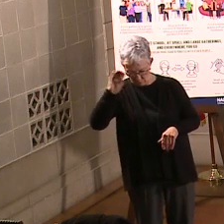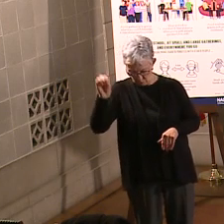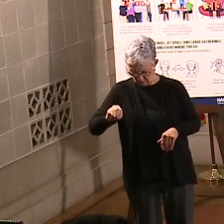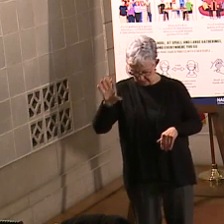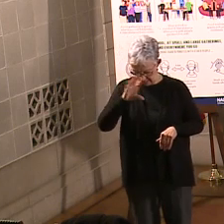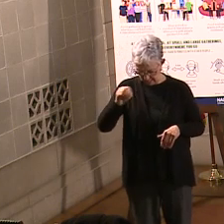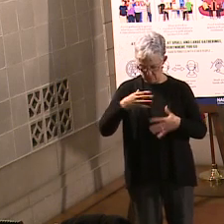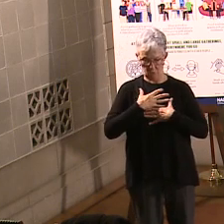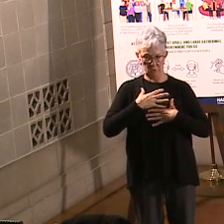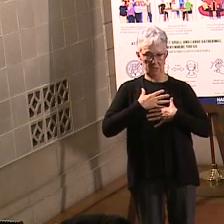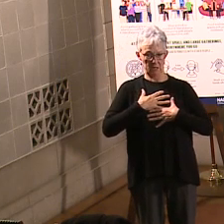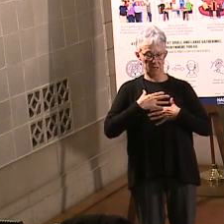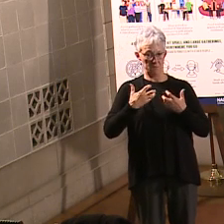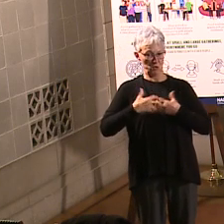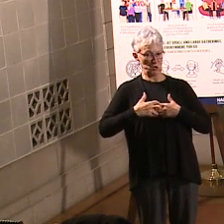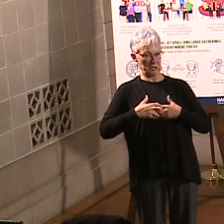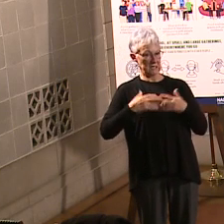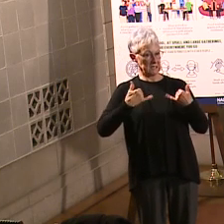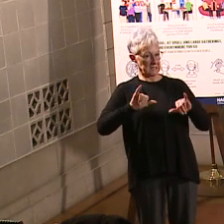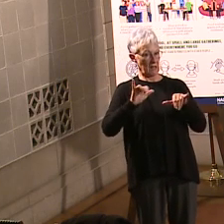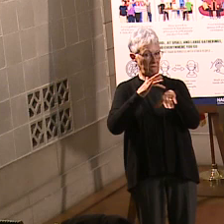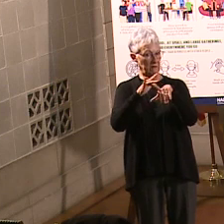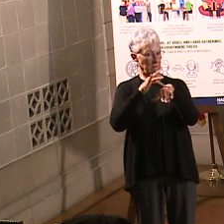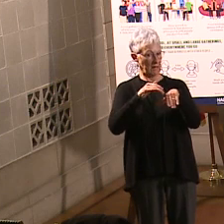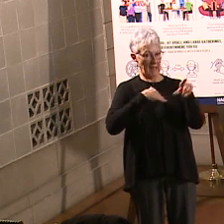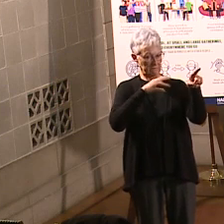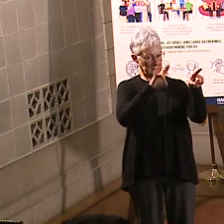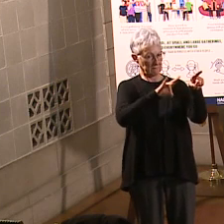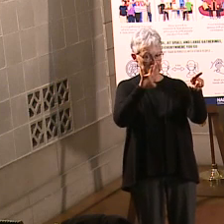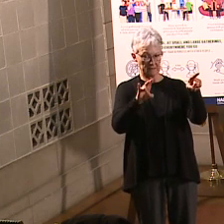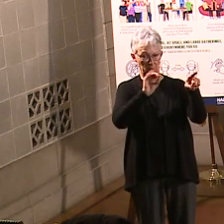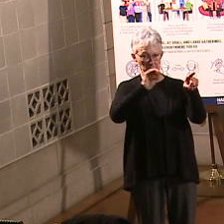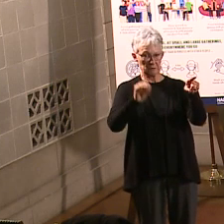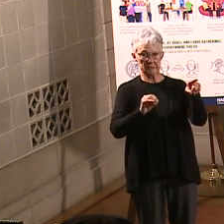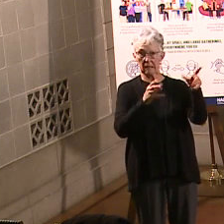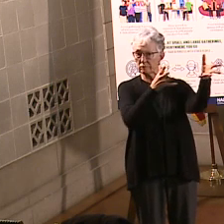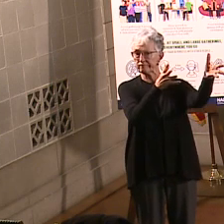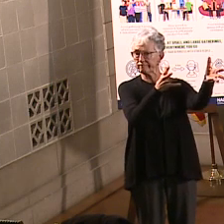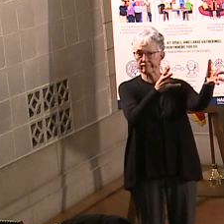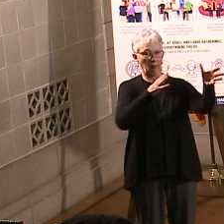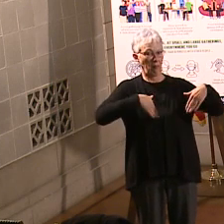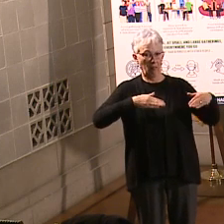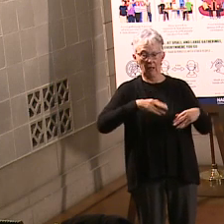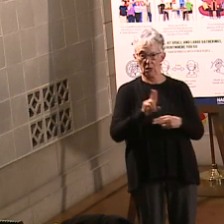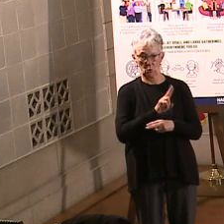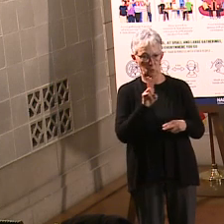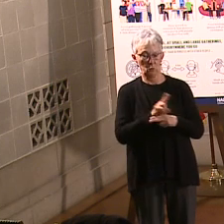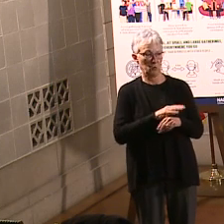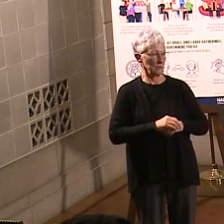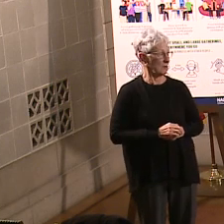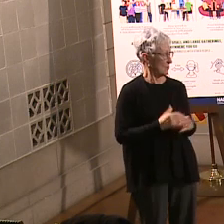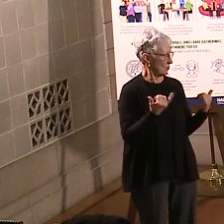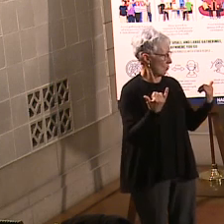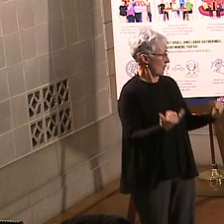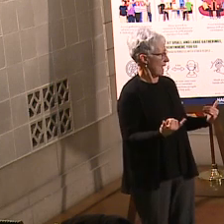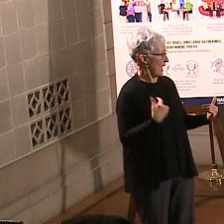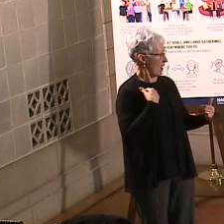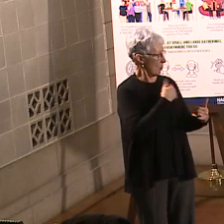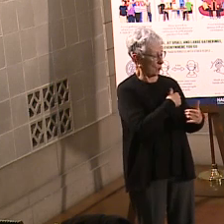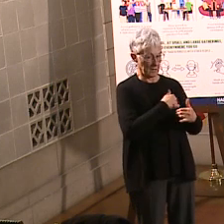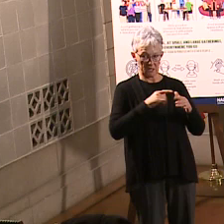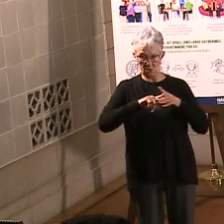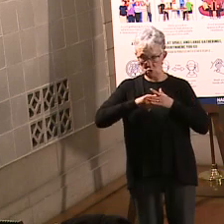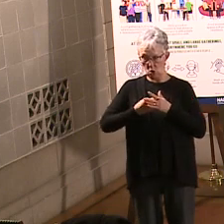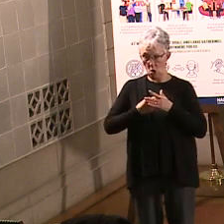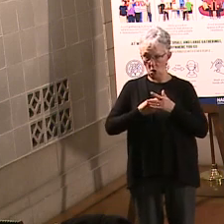you look at that trend, you can see that we've been dropping down below that blue line, so we're kind of in between blue and green, which means we're going